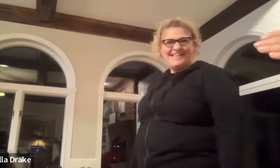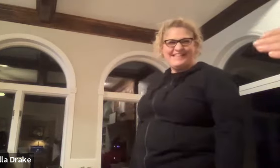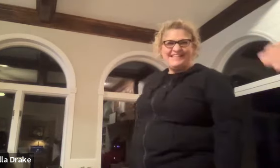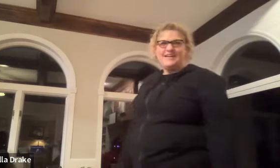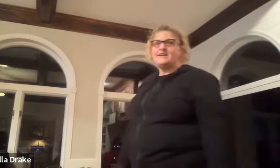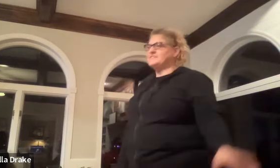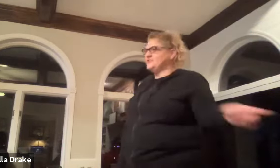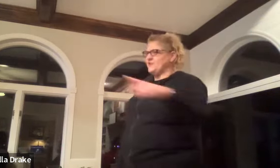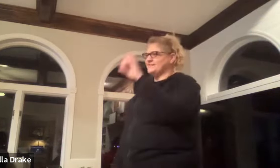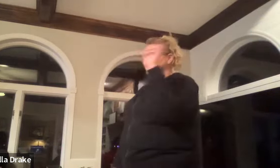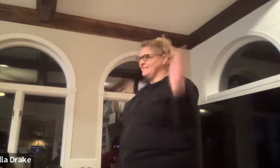can teach you guys later